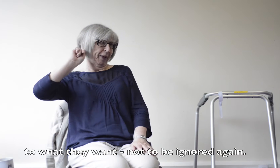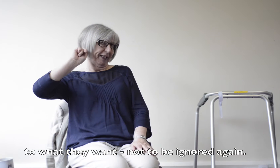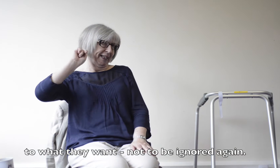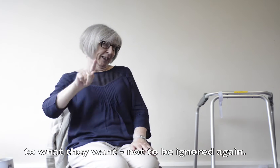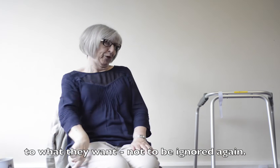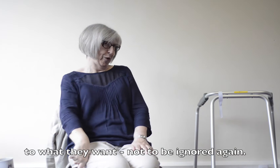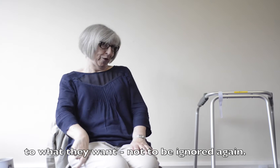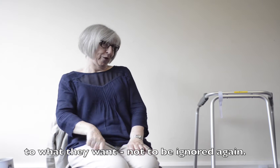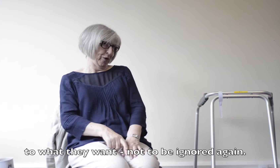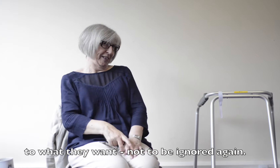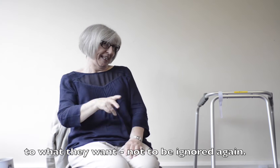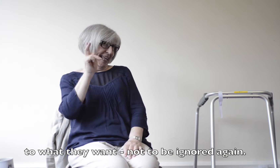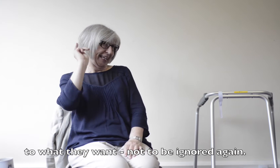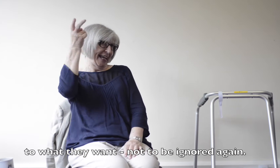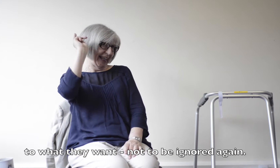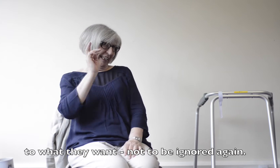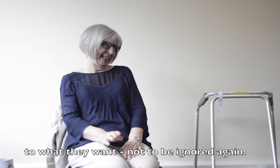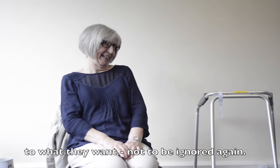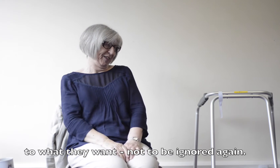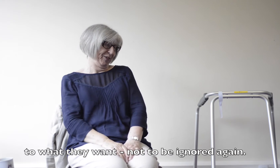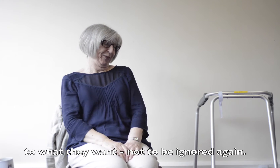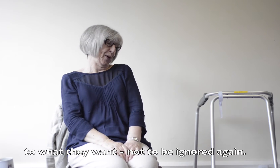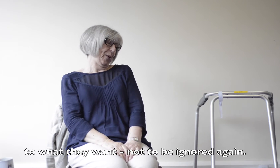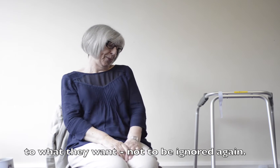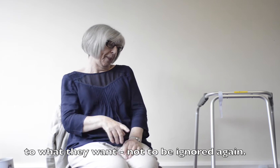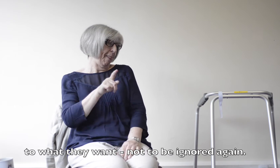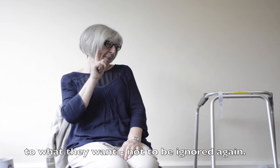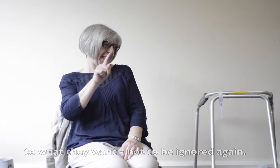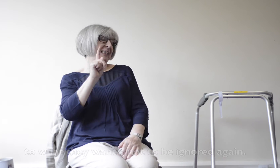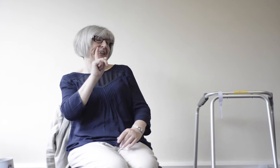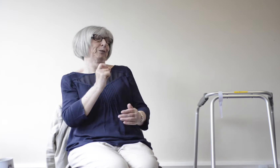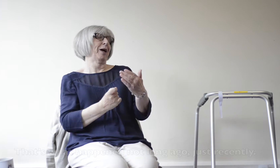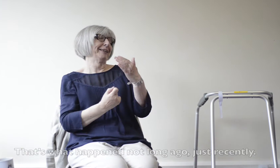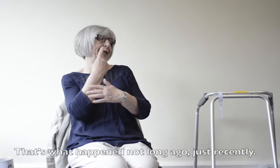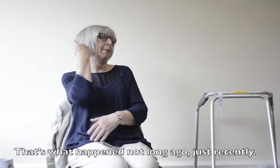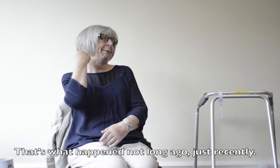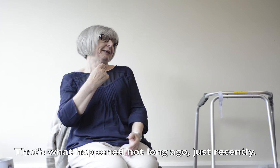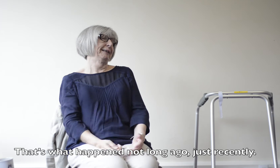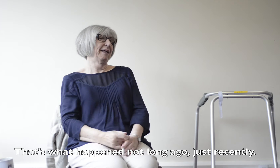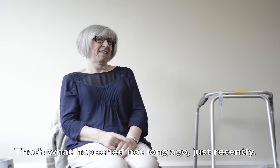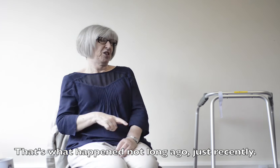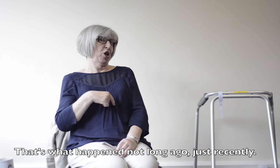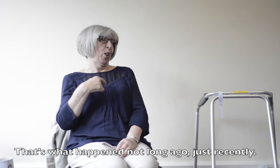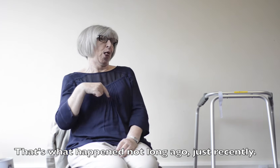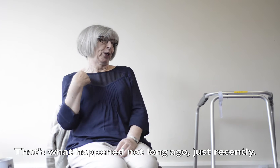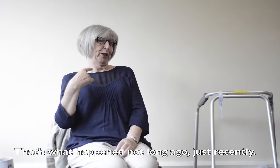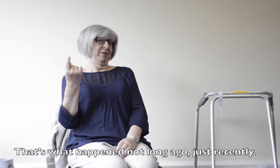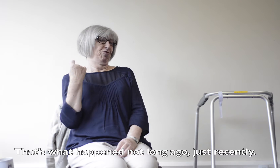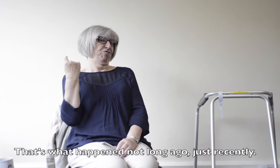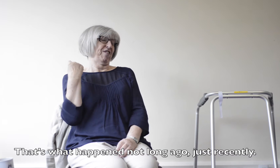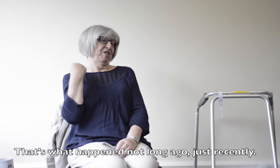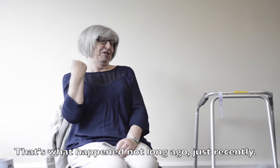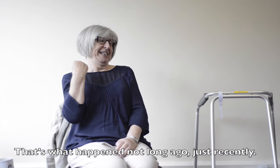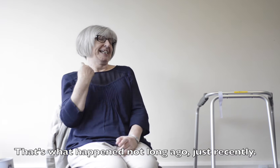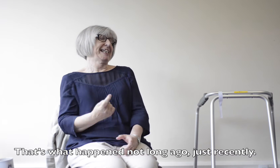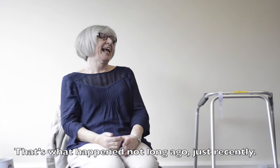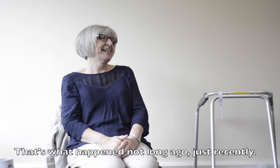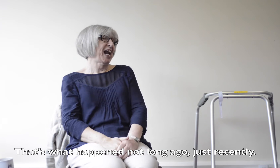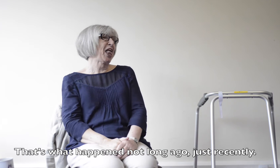them, just point blank, walk past, and not engage with them. And this was a very recent experience that I had had at hospital.